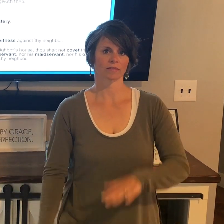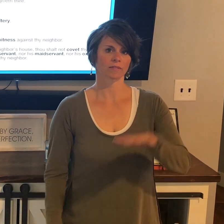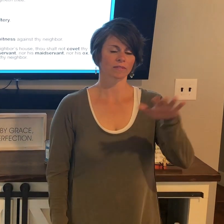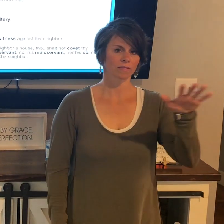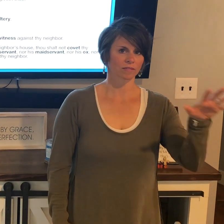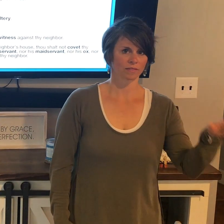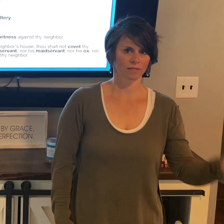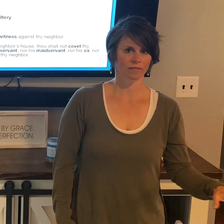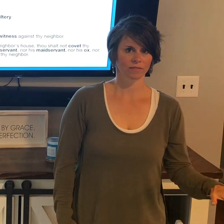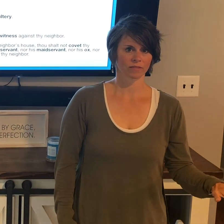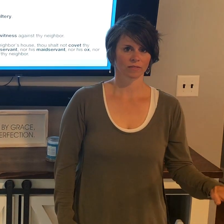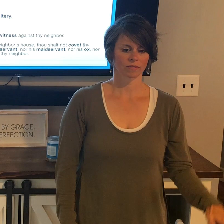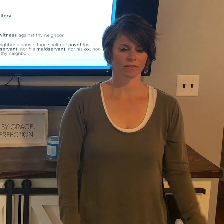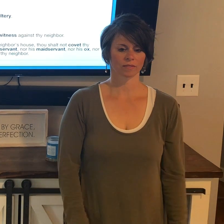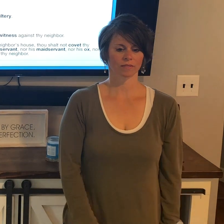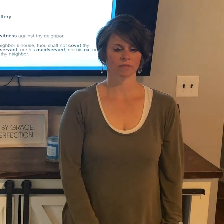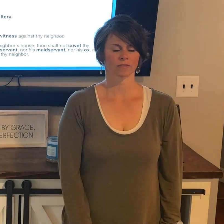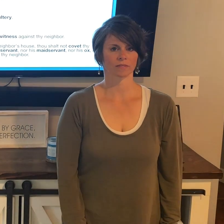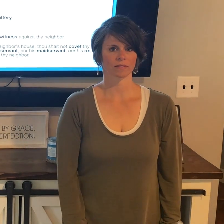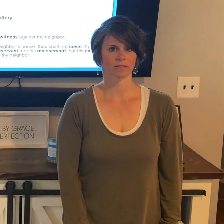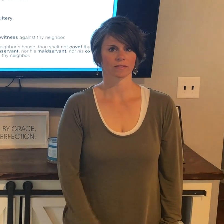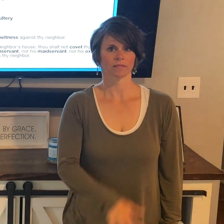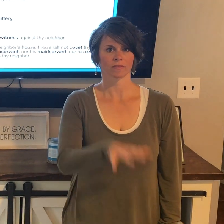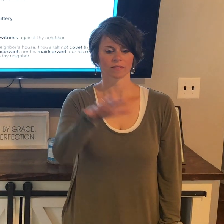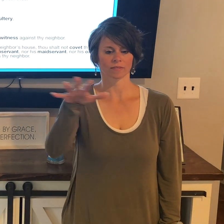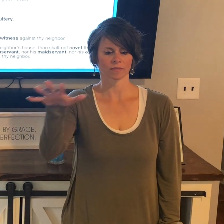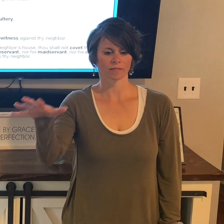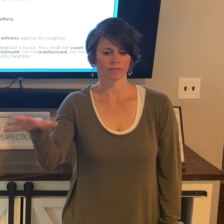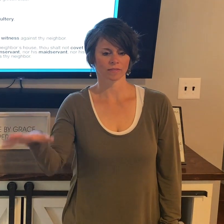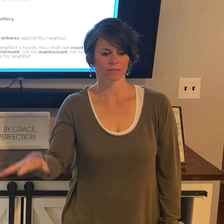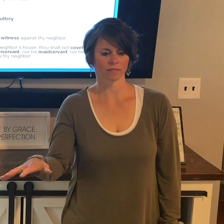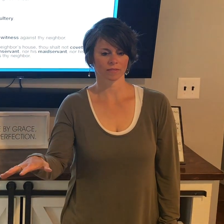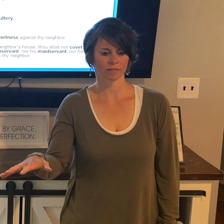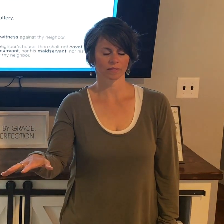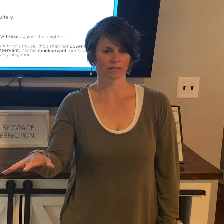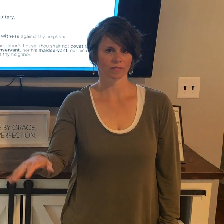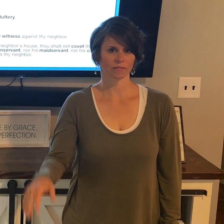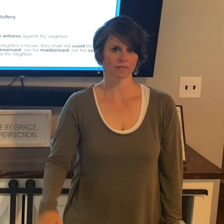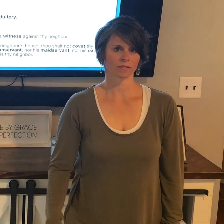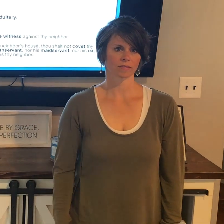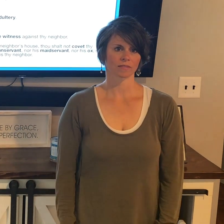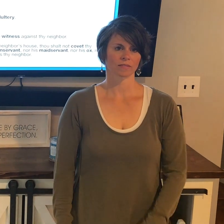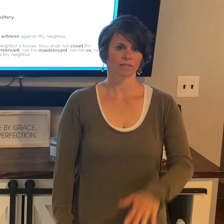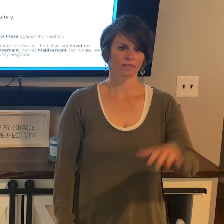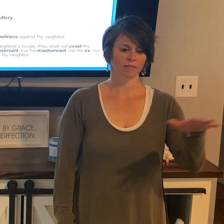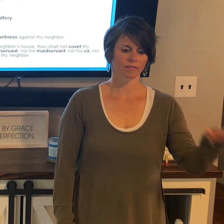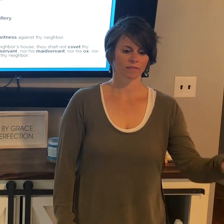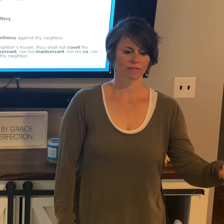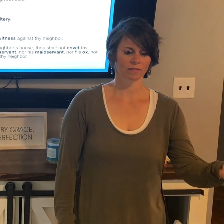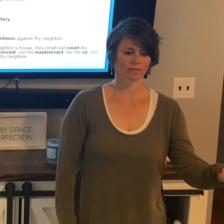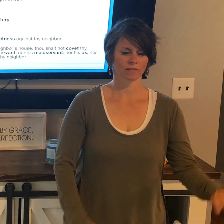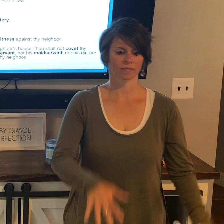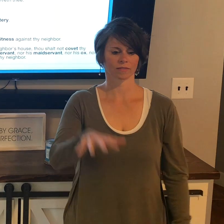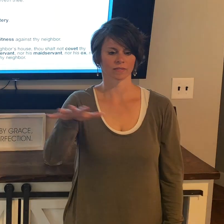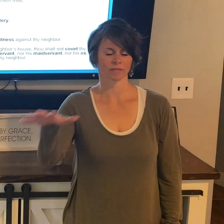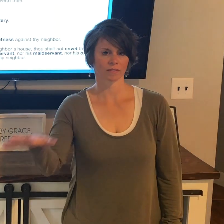manservant, nor his maidservant, nor his ox, nor his ass,